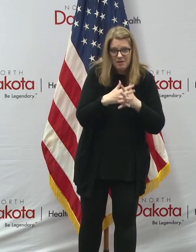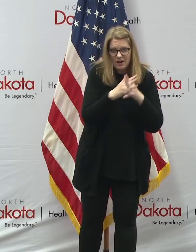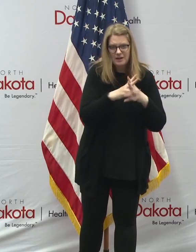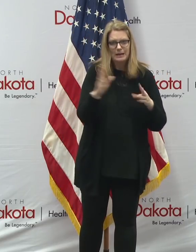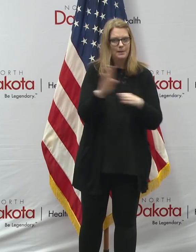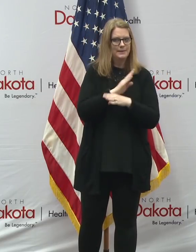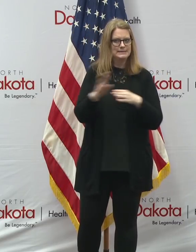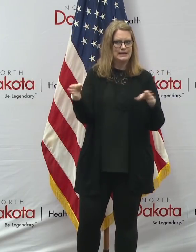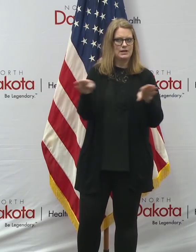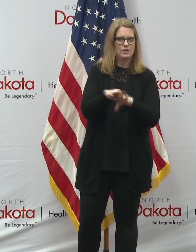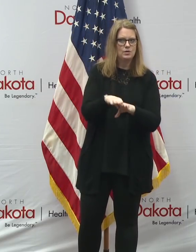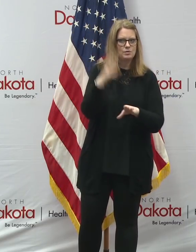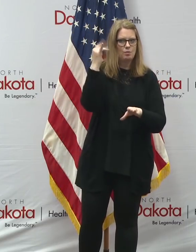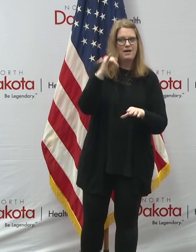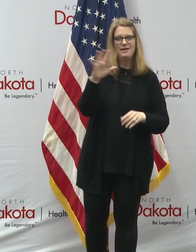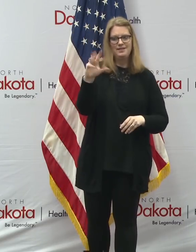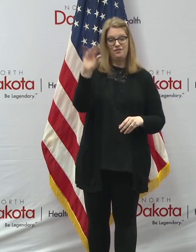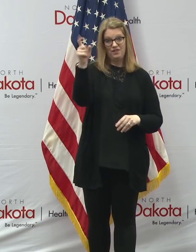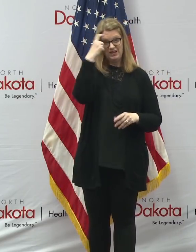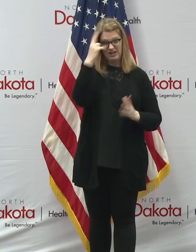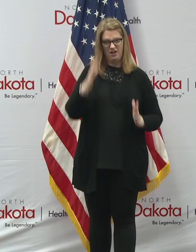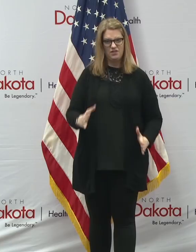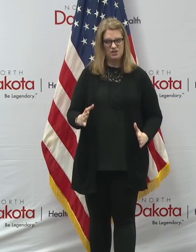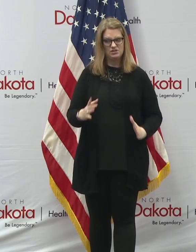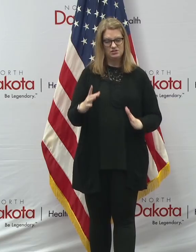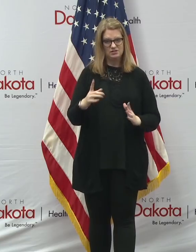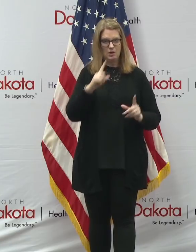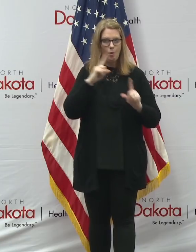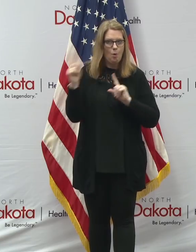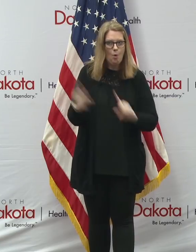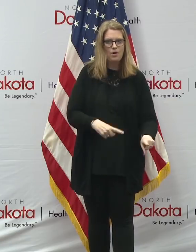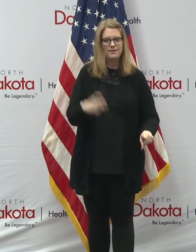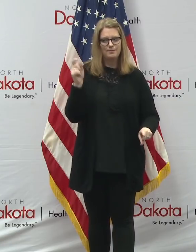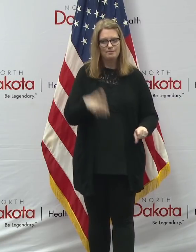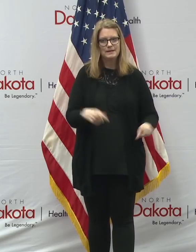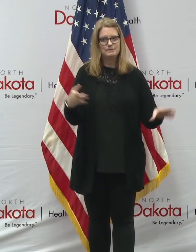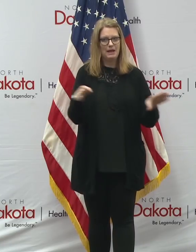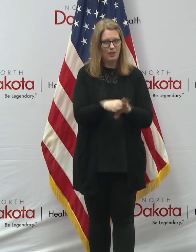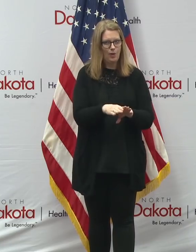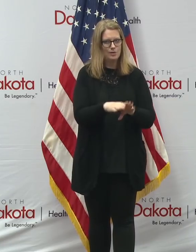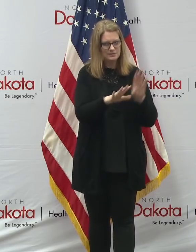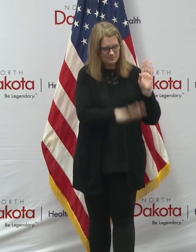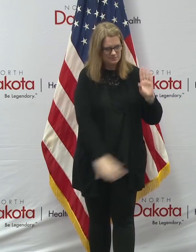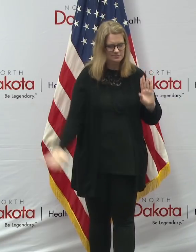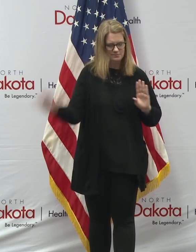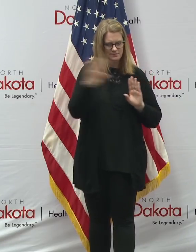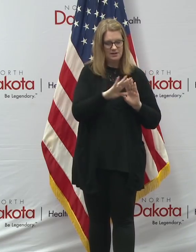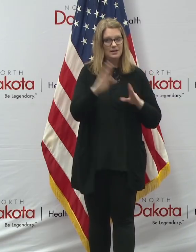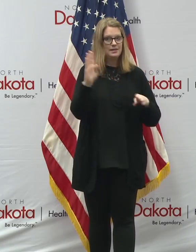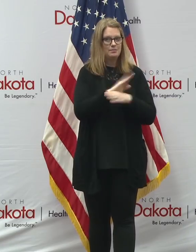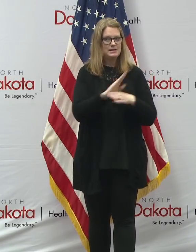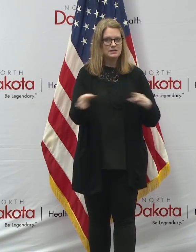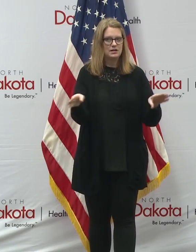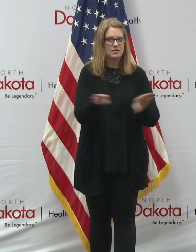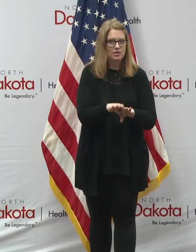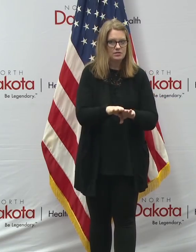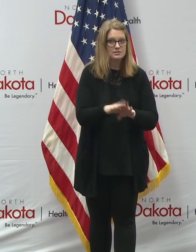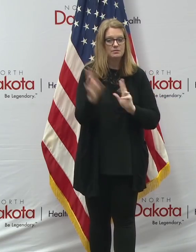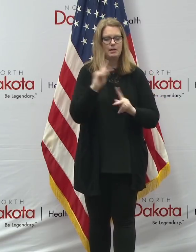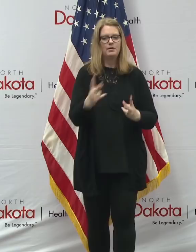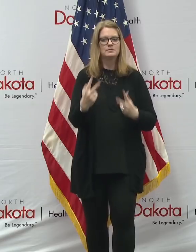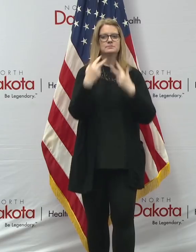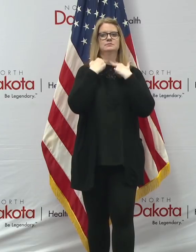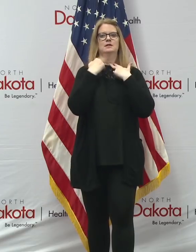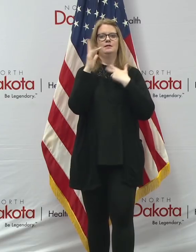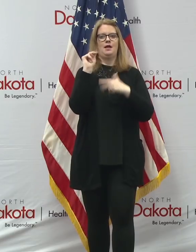because the 50 governors in the state have mandated that they do. And, and when those businesses closed, people were thrown in unemployment. So